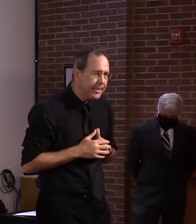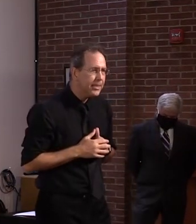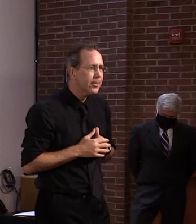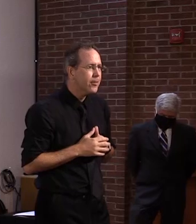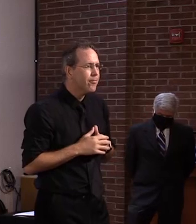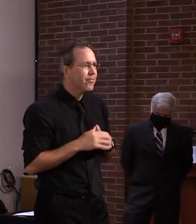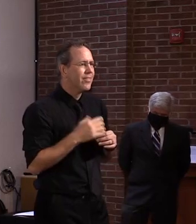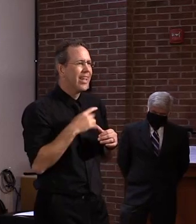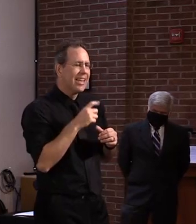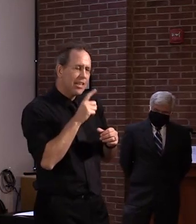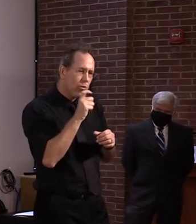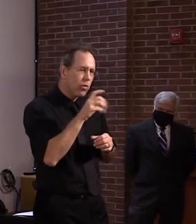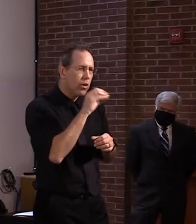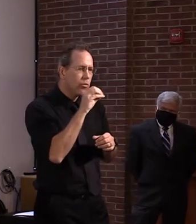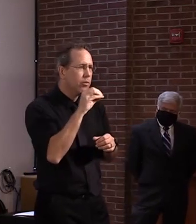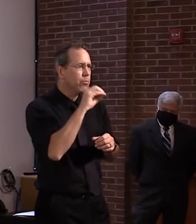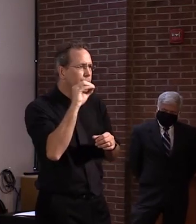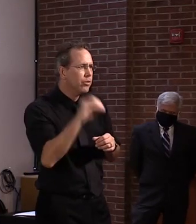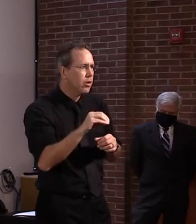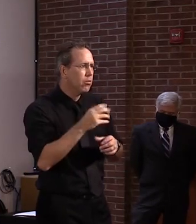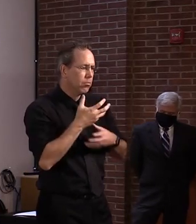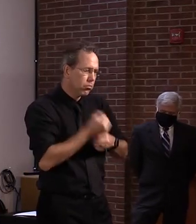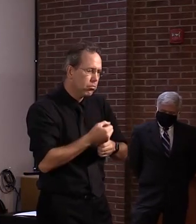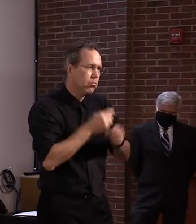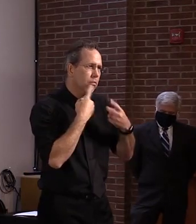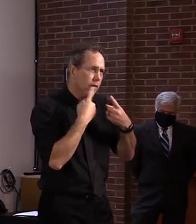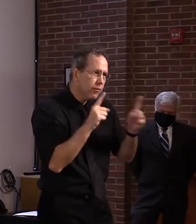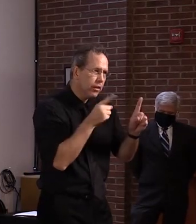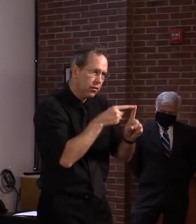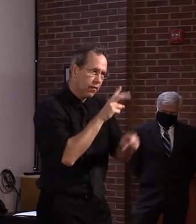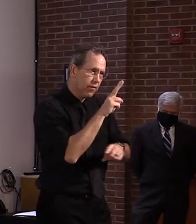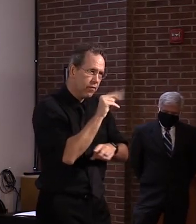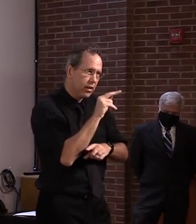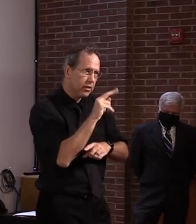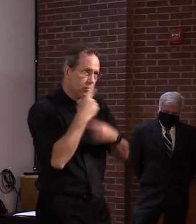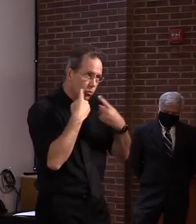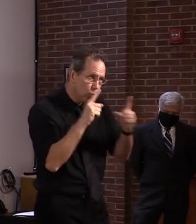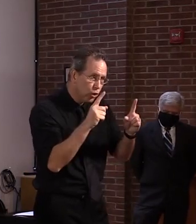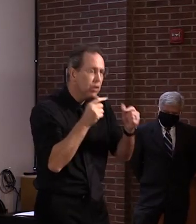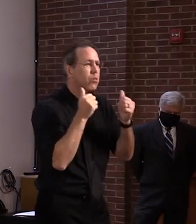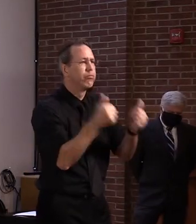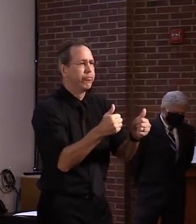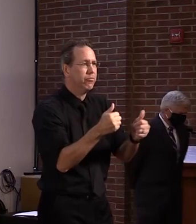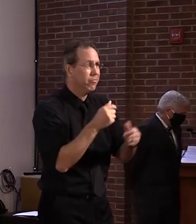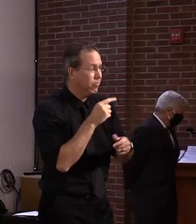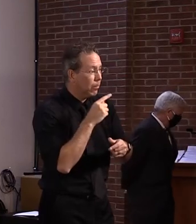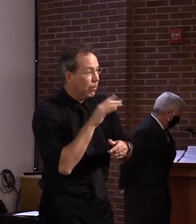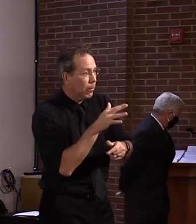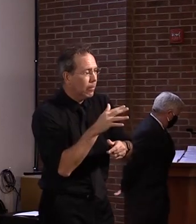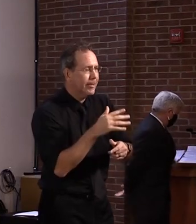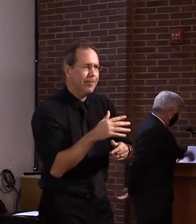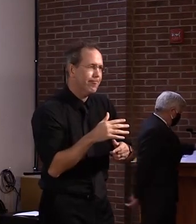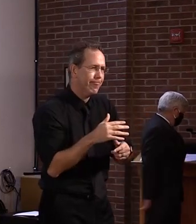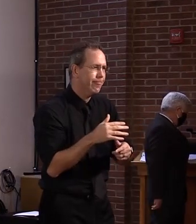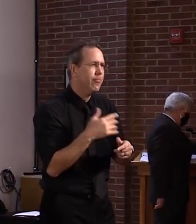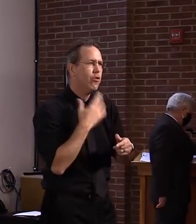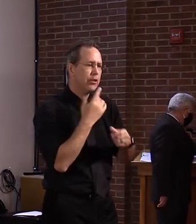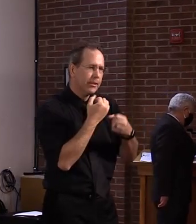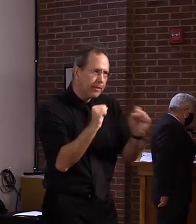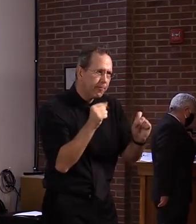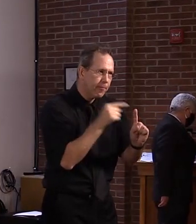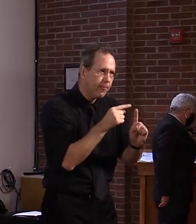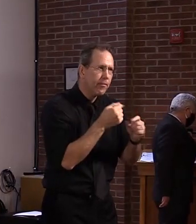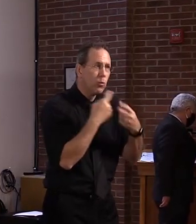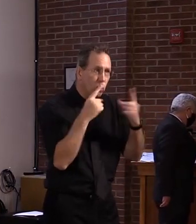accomplish the goal that we want, which is to immunize this population of ours against this coronavirus. So,